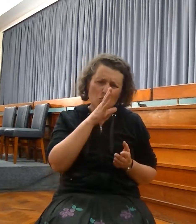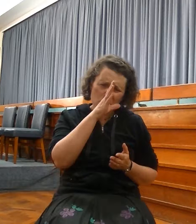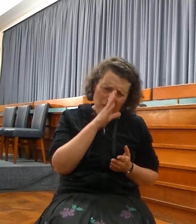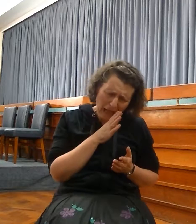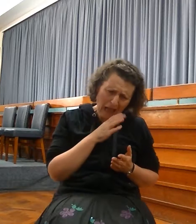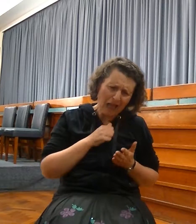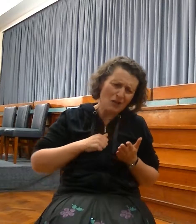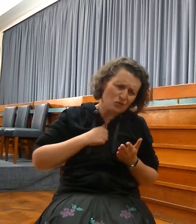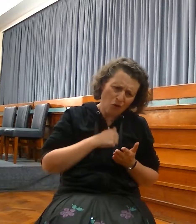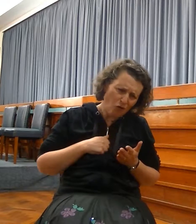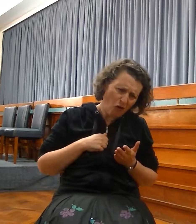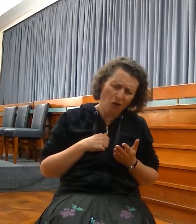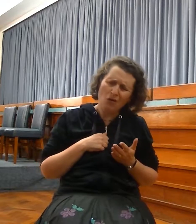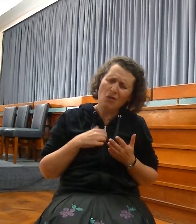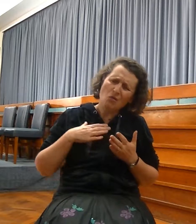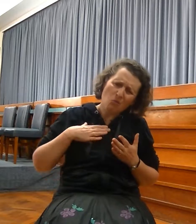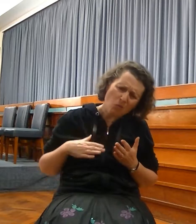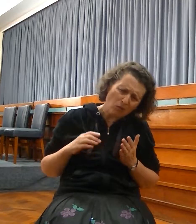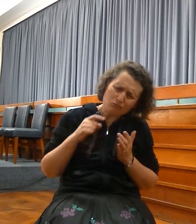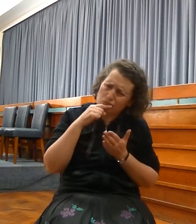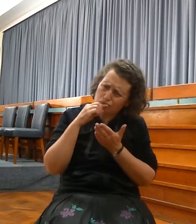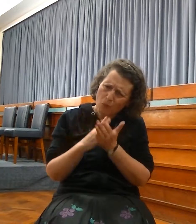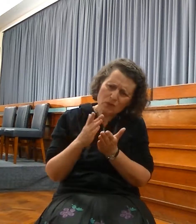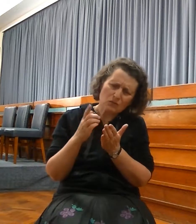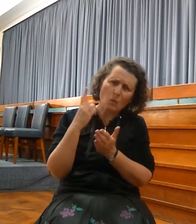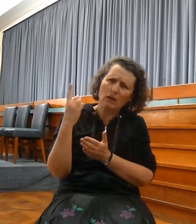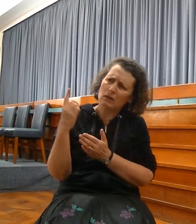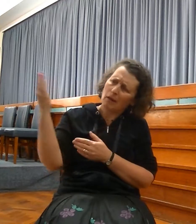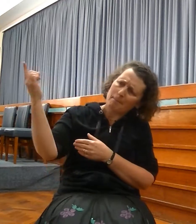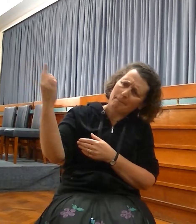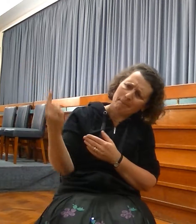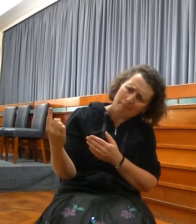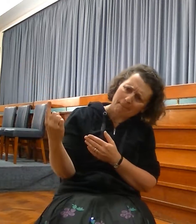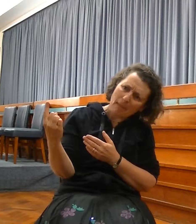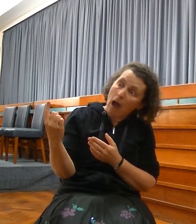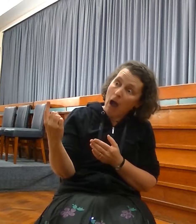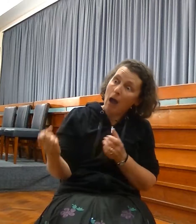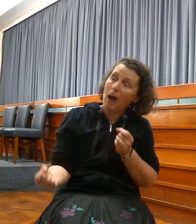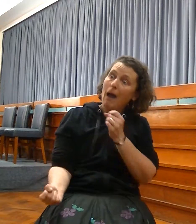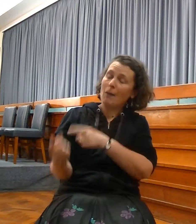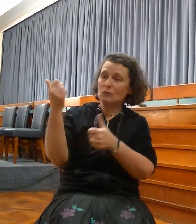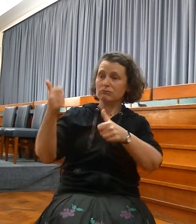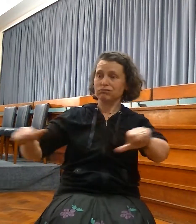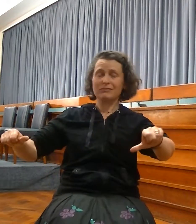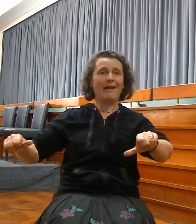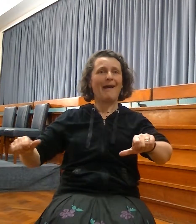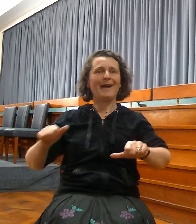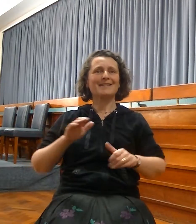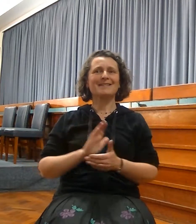sighing for the Savior. And they are satisfied, and they are replenished. And then the extraordinary